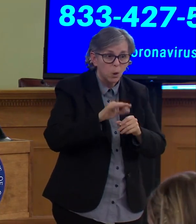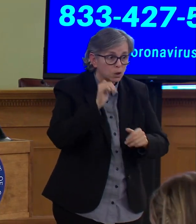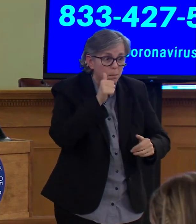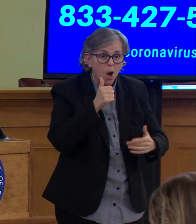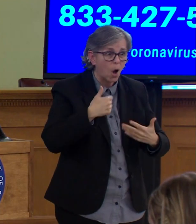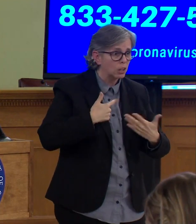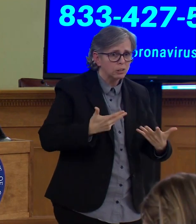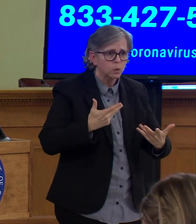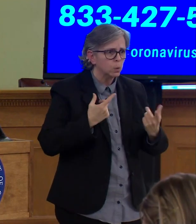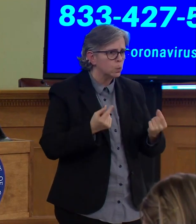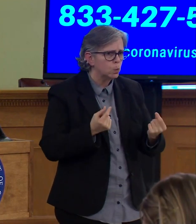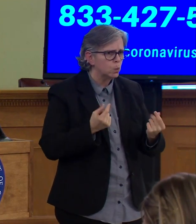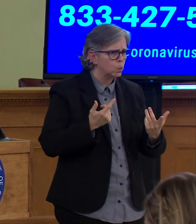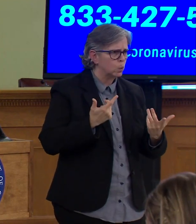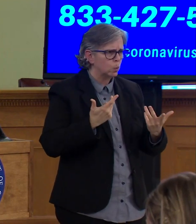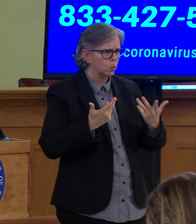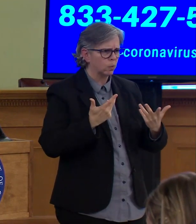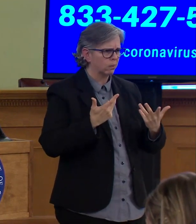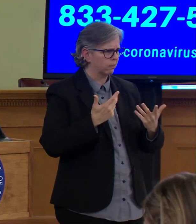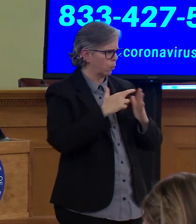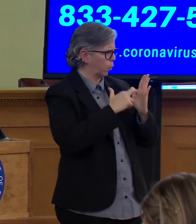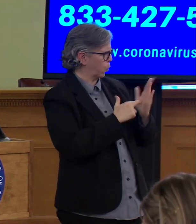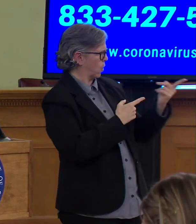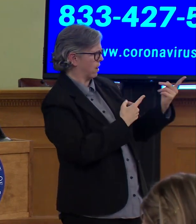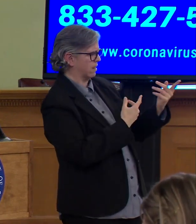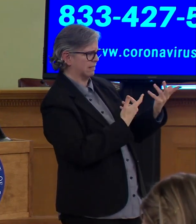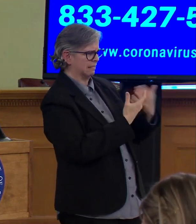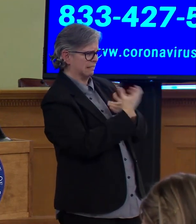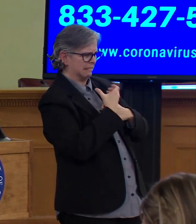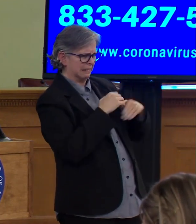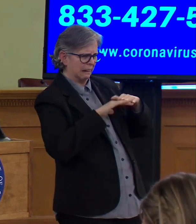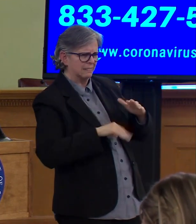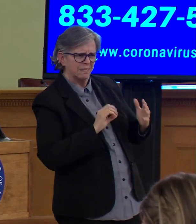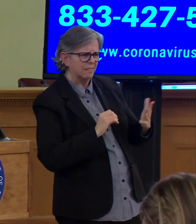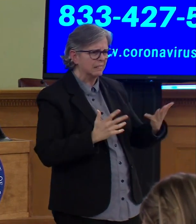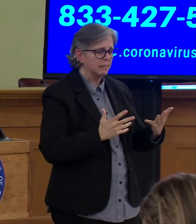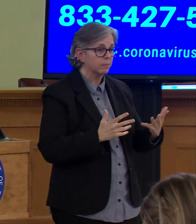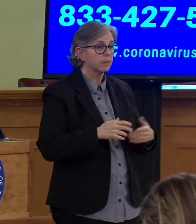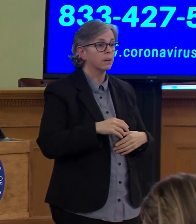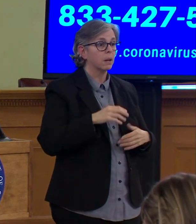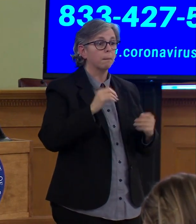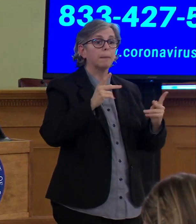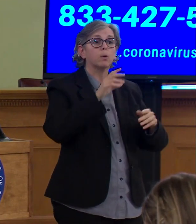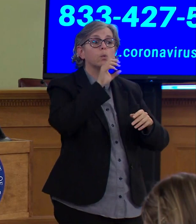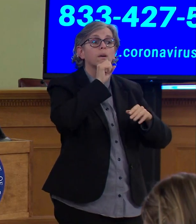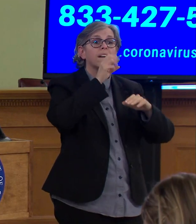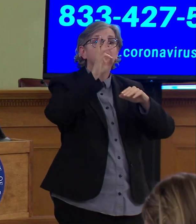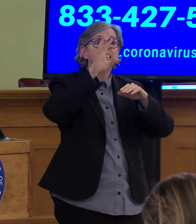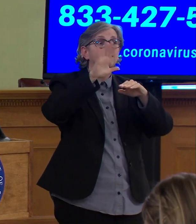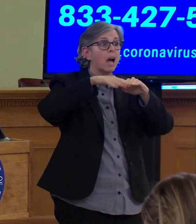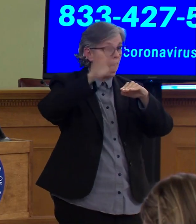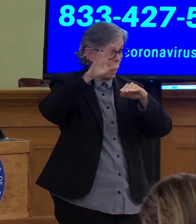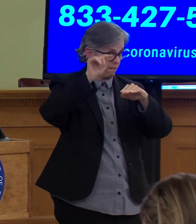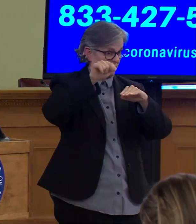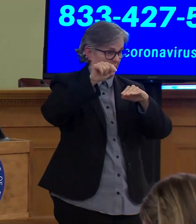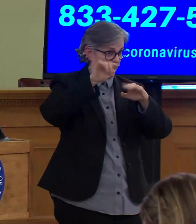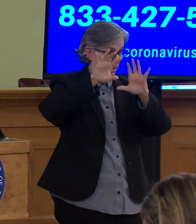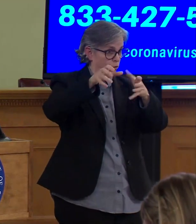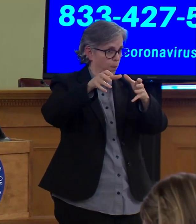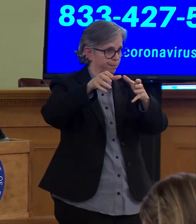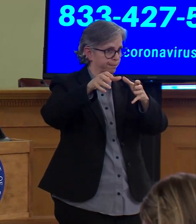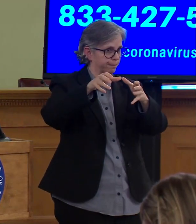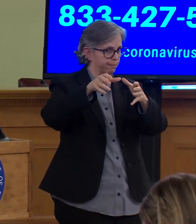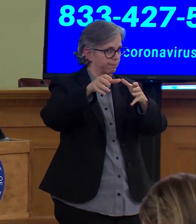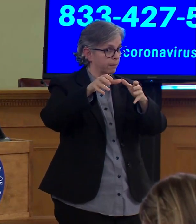We continue to stress that people 65 years of age and older should not leave their